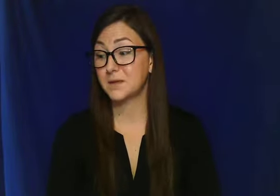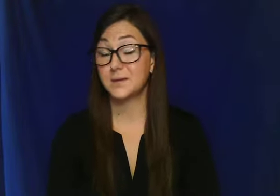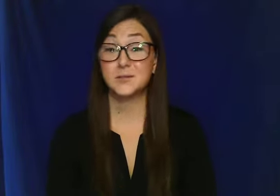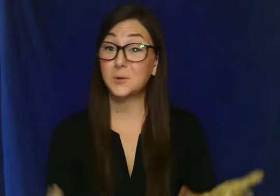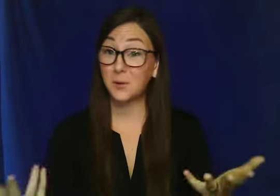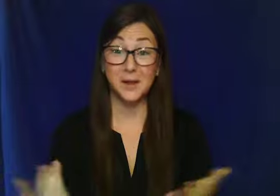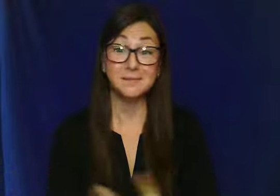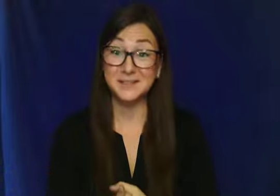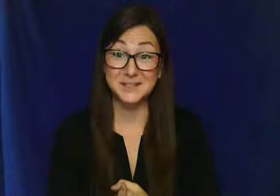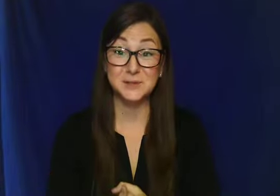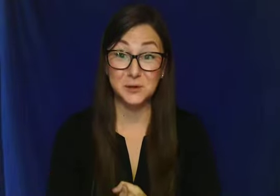So, okay, let's get started.